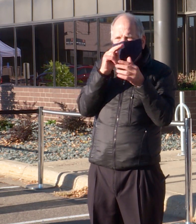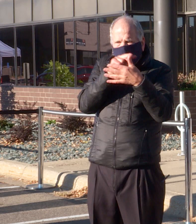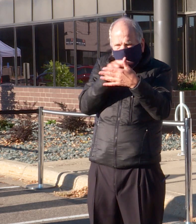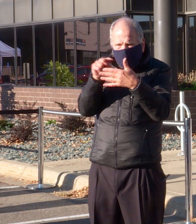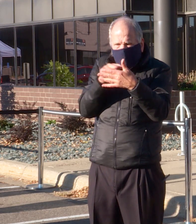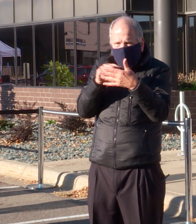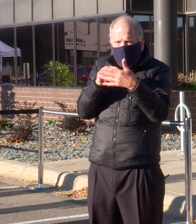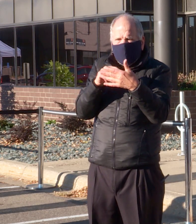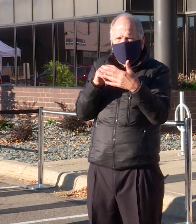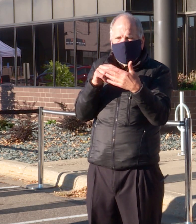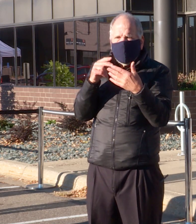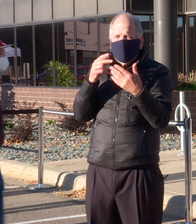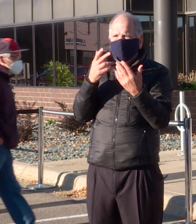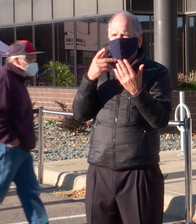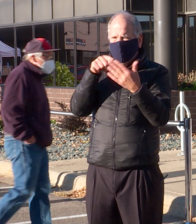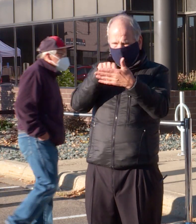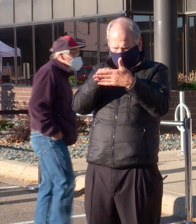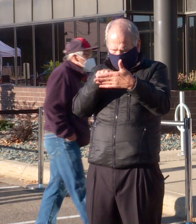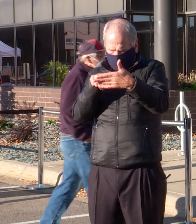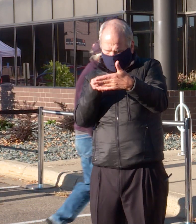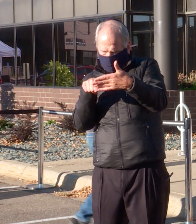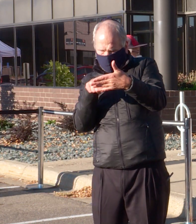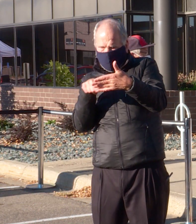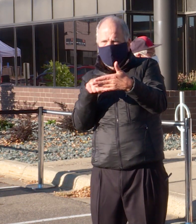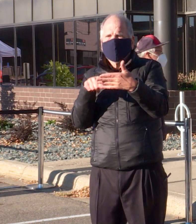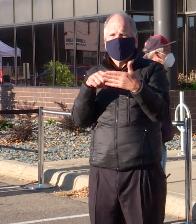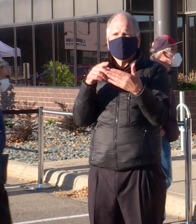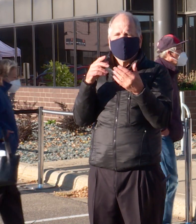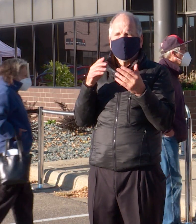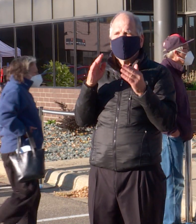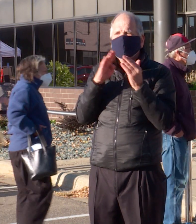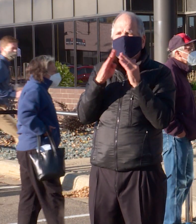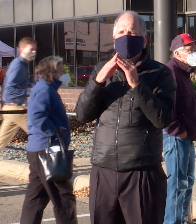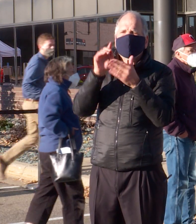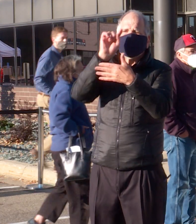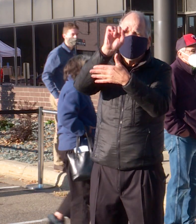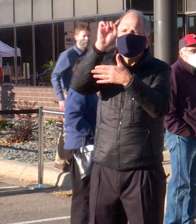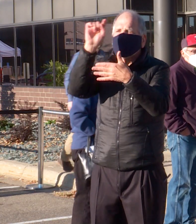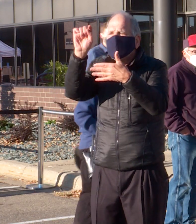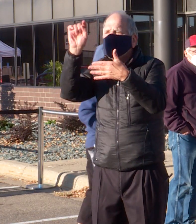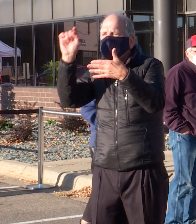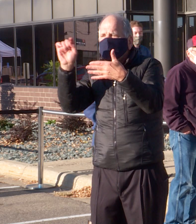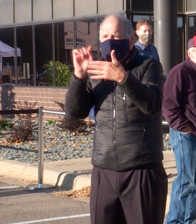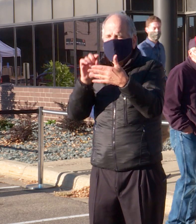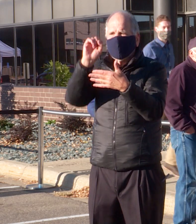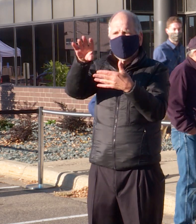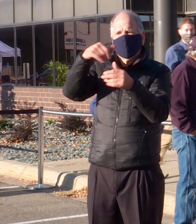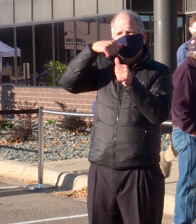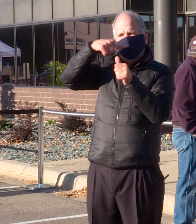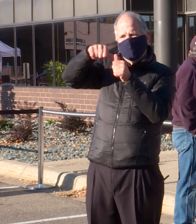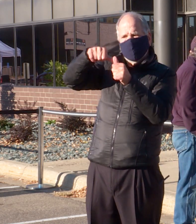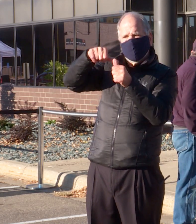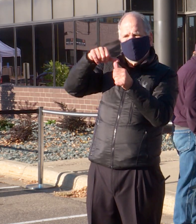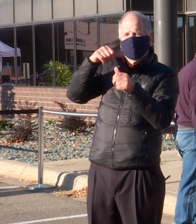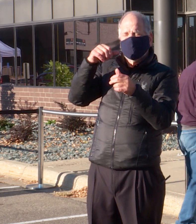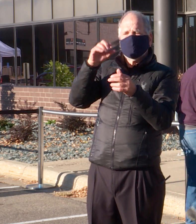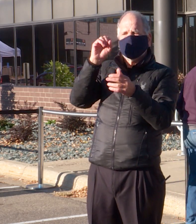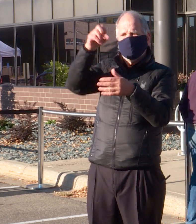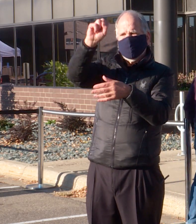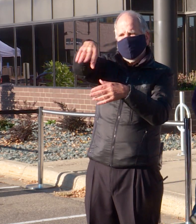that it's throughout the whole city. So it is convenient for all our citizens to drop off that ballot.